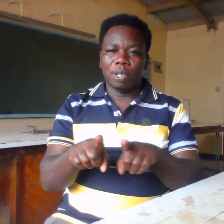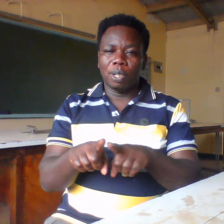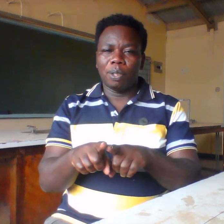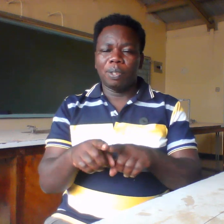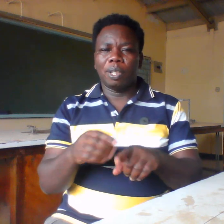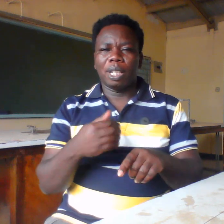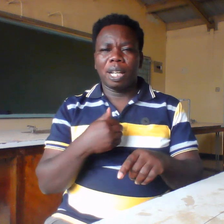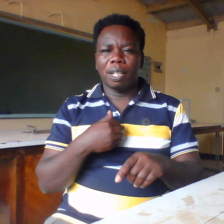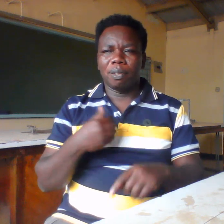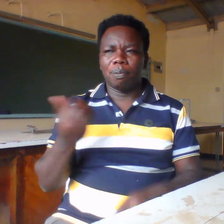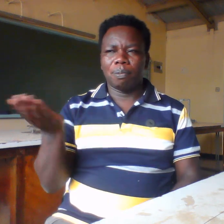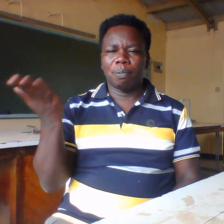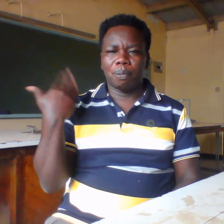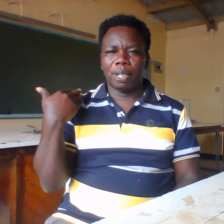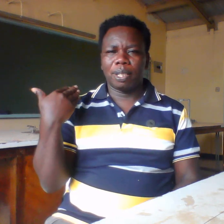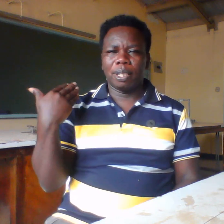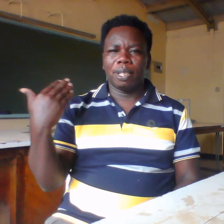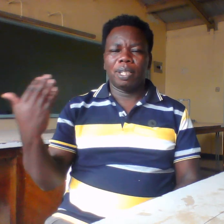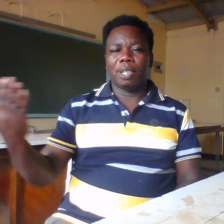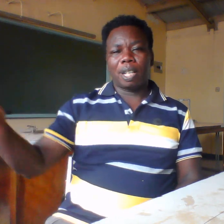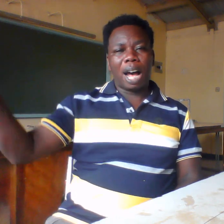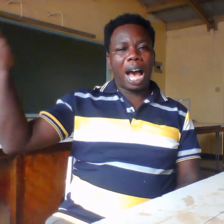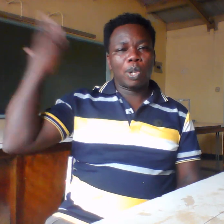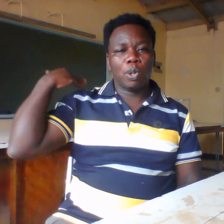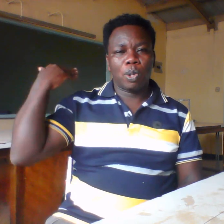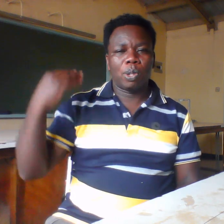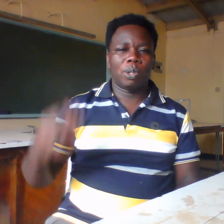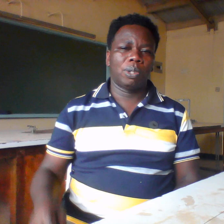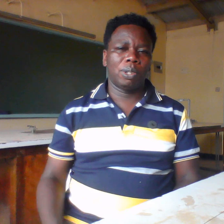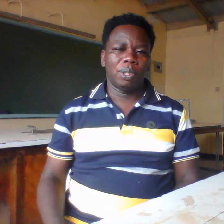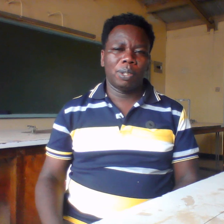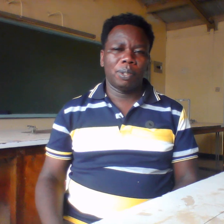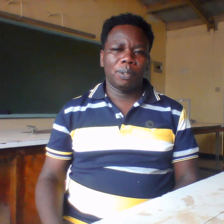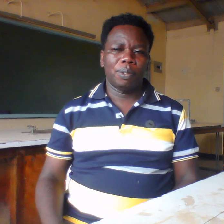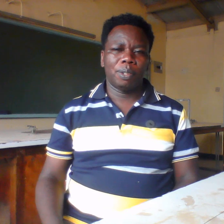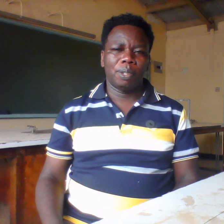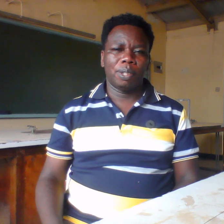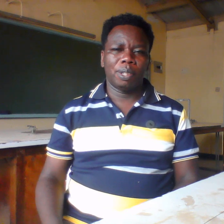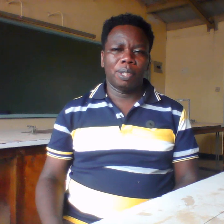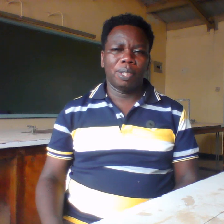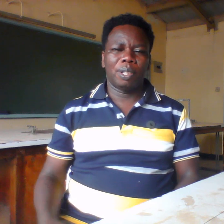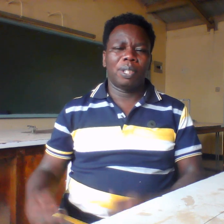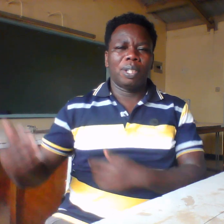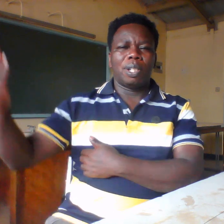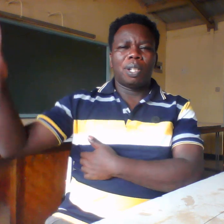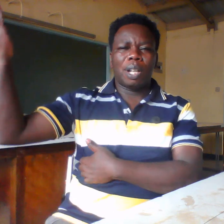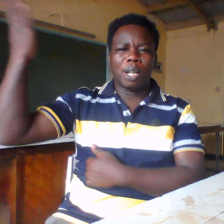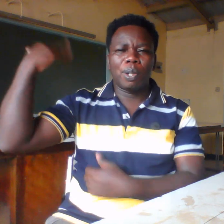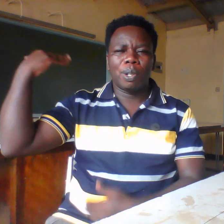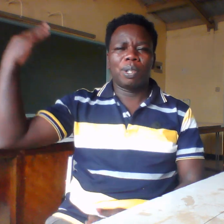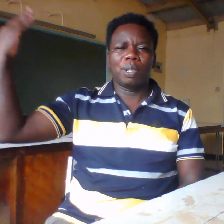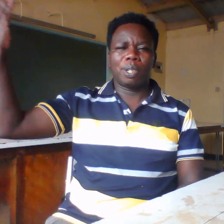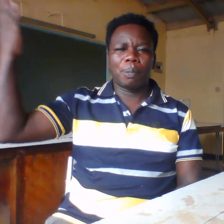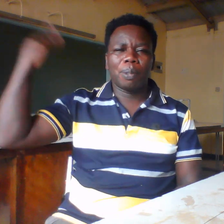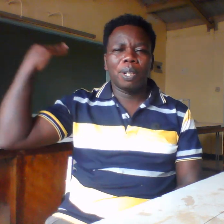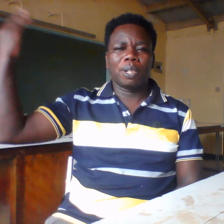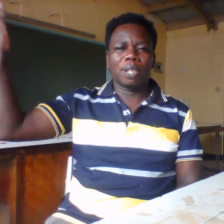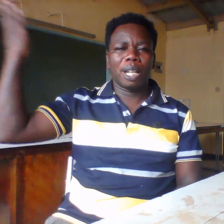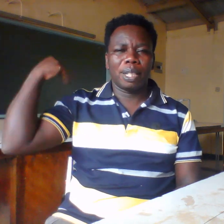or one subarital type and we have